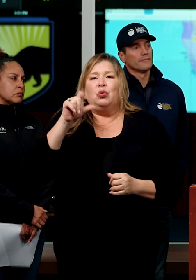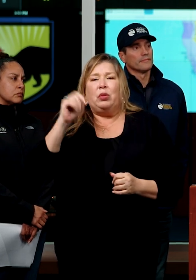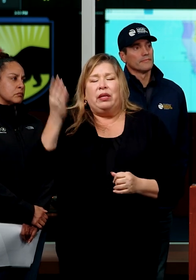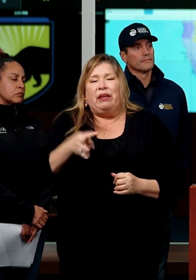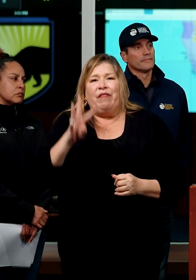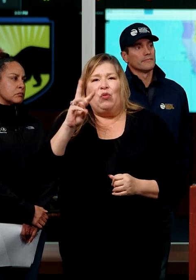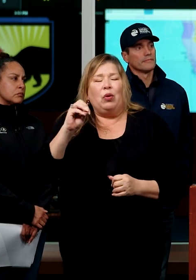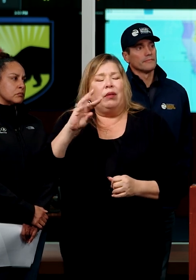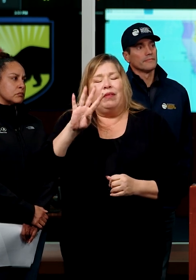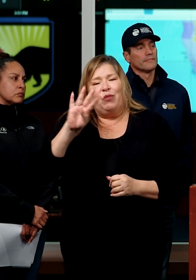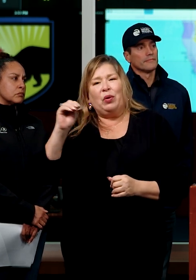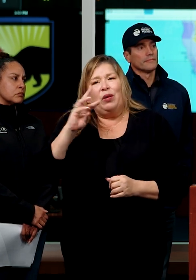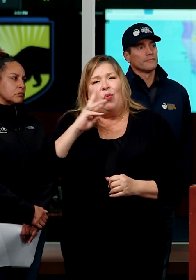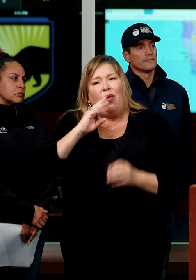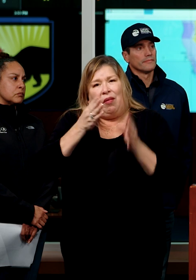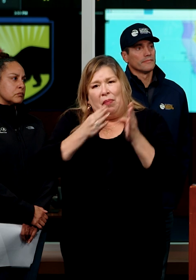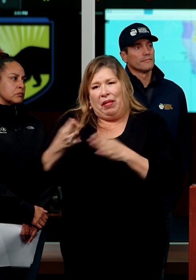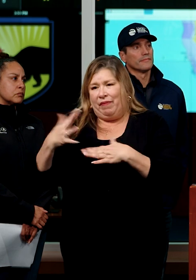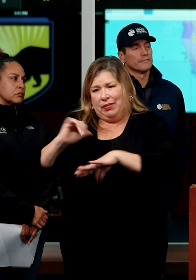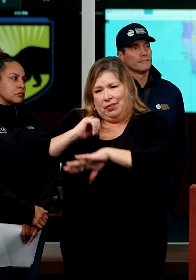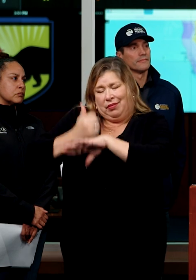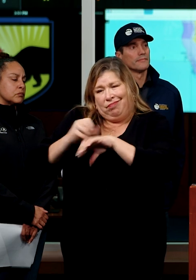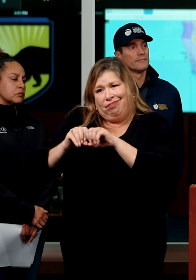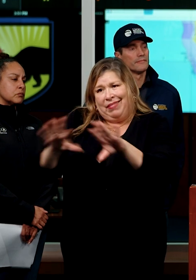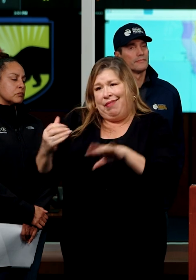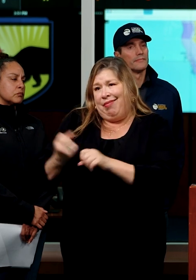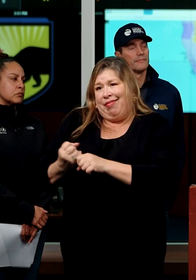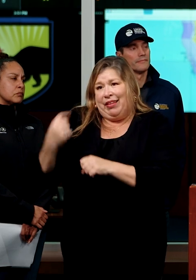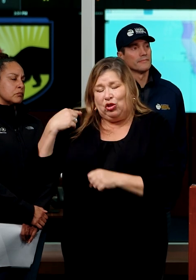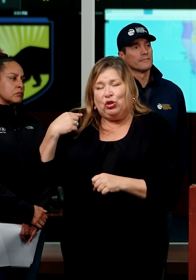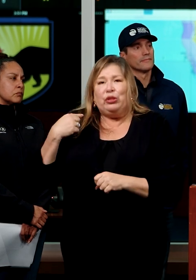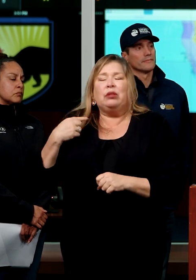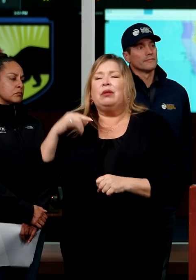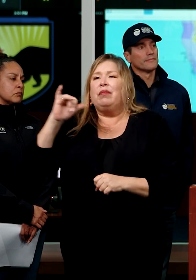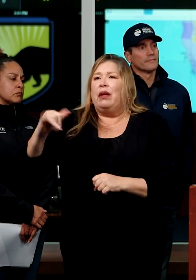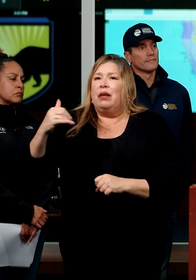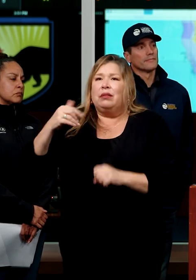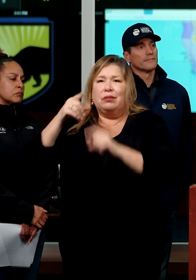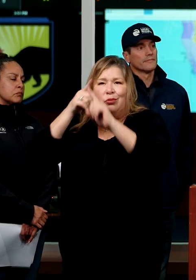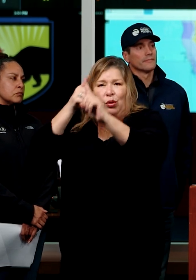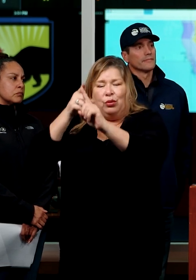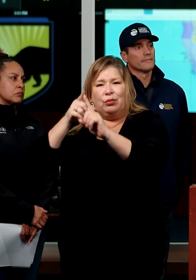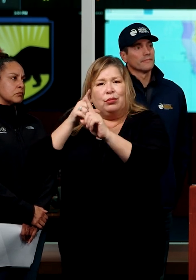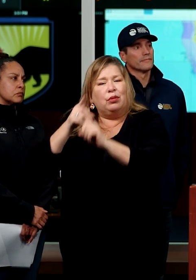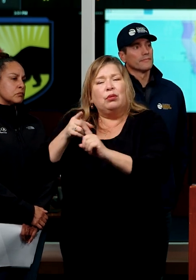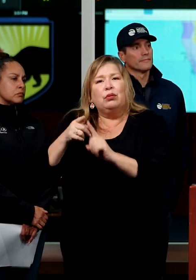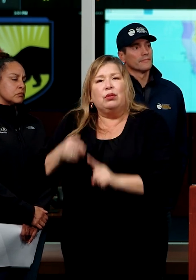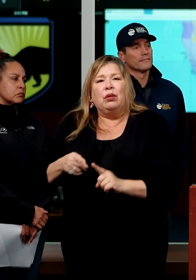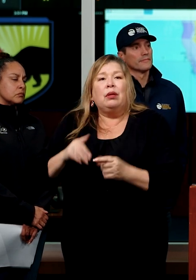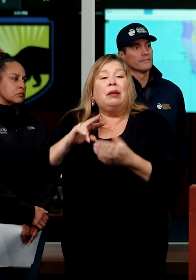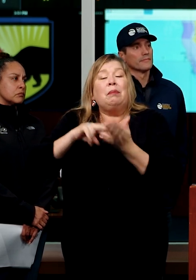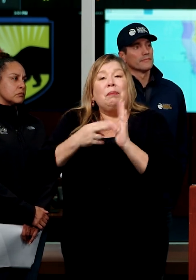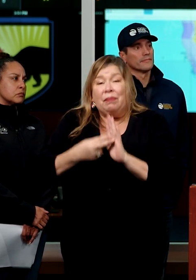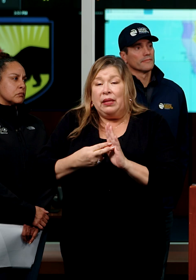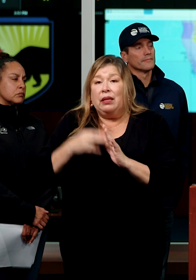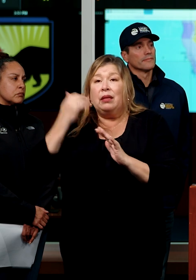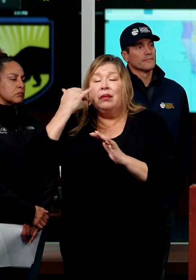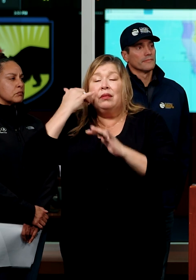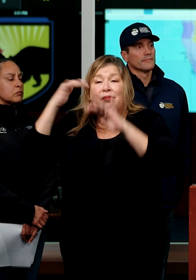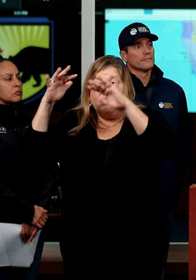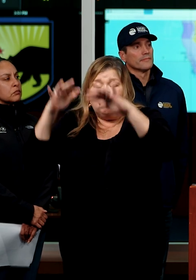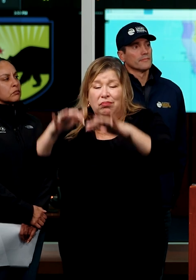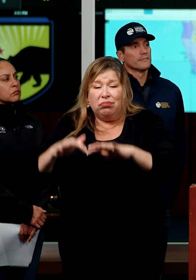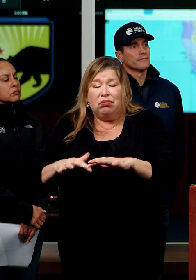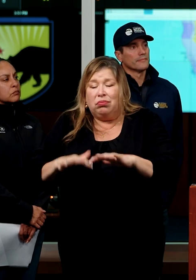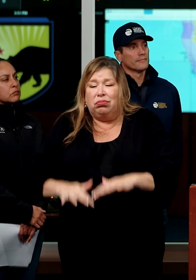we put out in August of last year, uh, that numerically has targets, uh, in terms of storage for a million